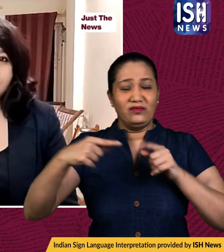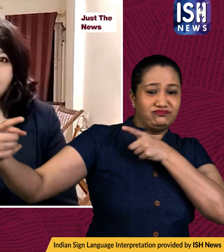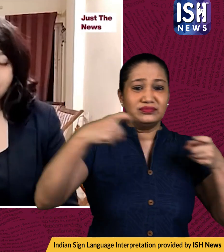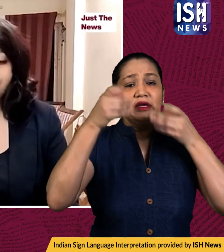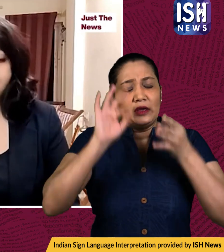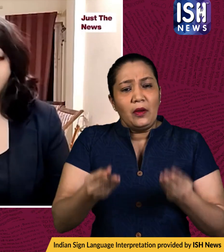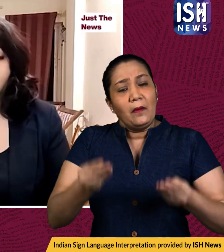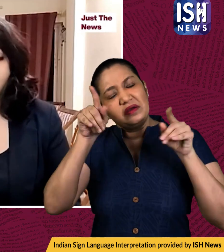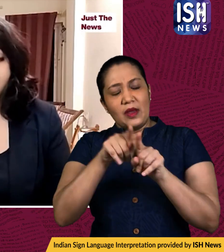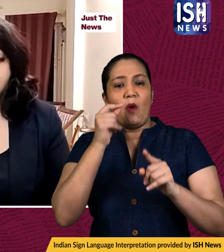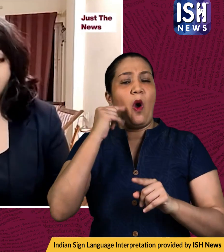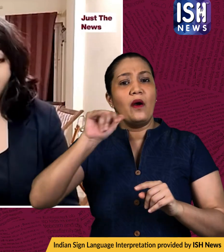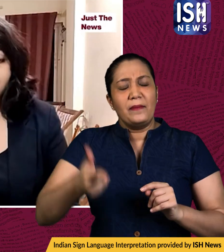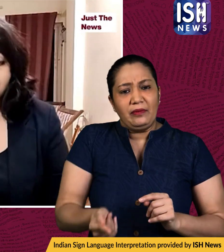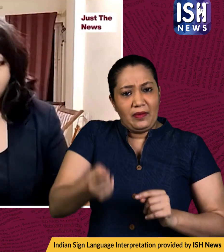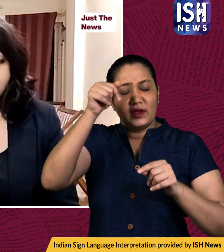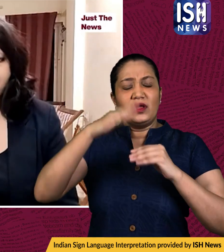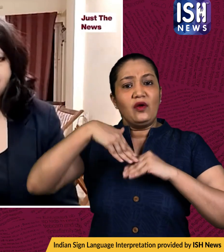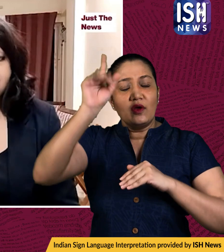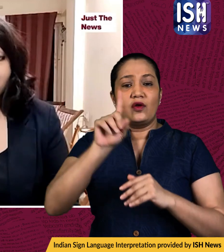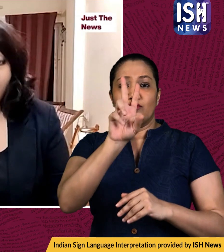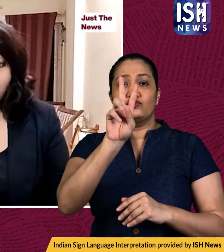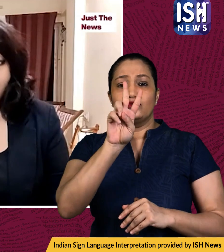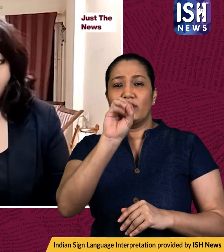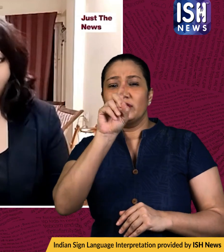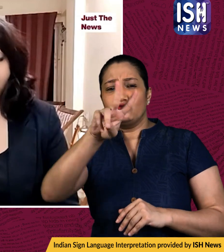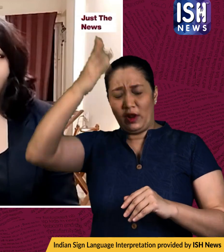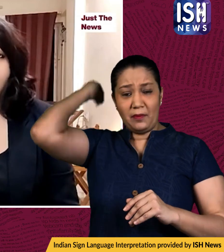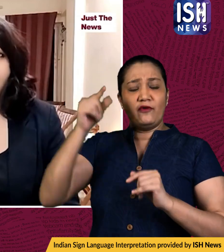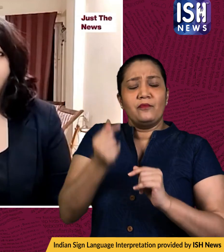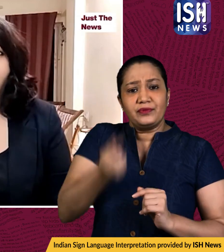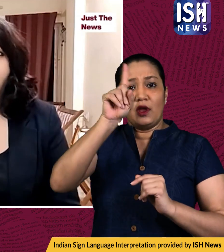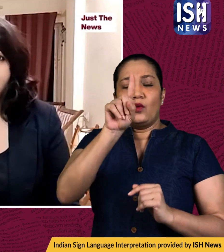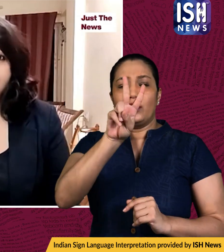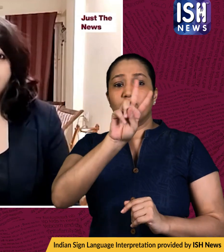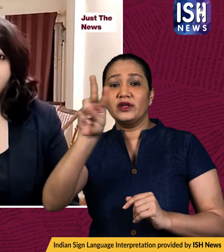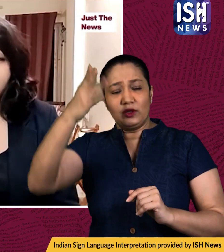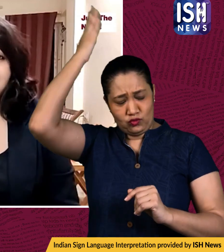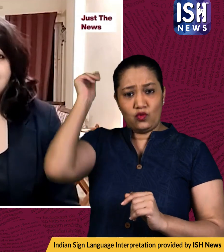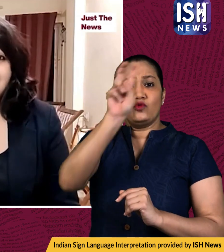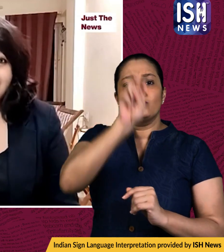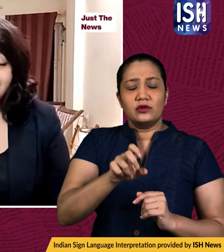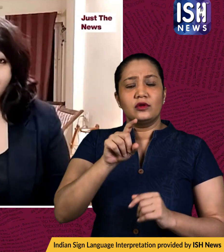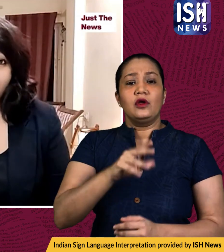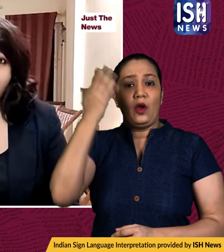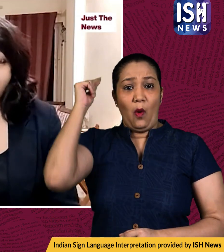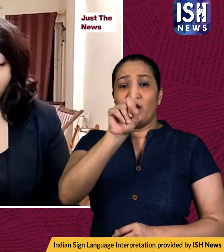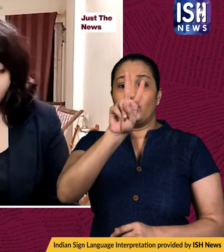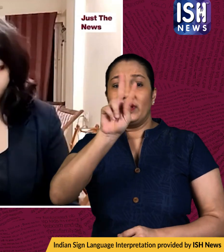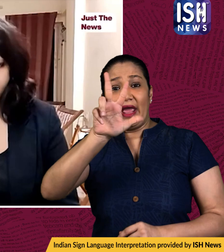intensified now it's now surpassed the 2012 mark of over 128 dollar per barrel